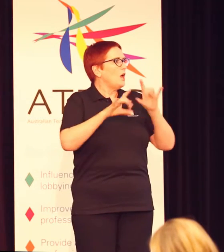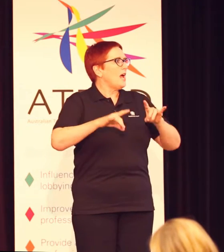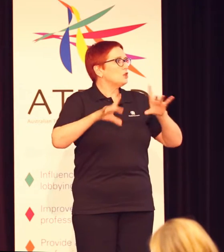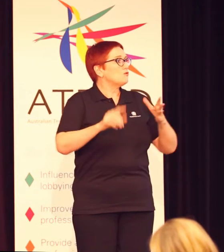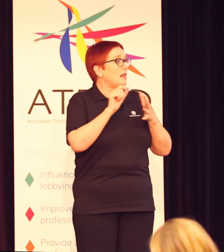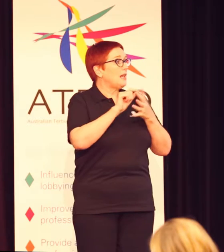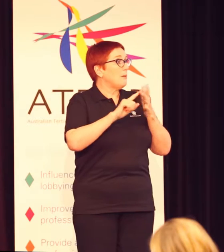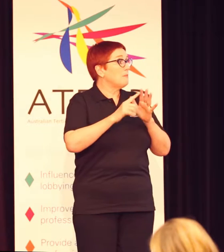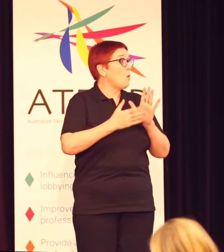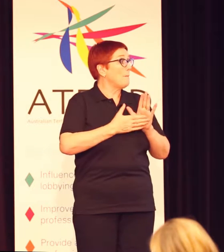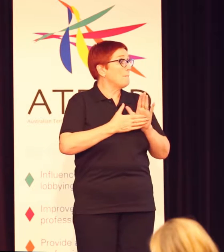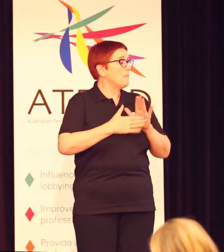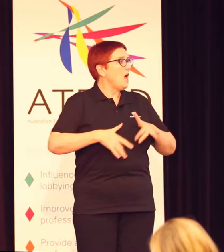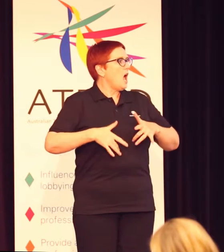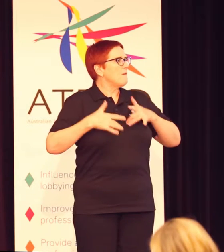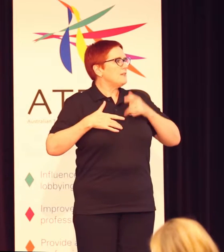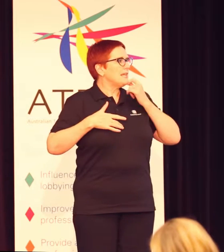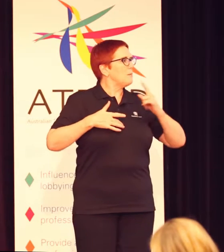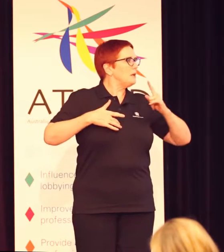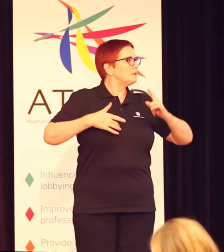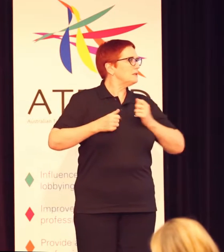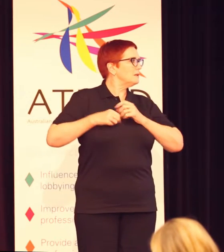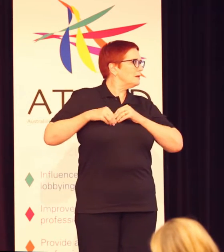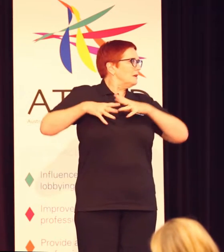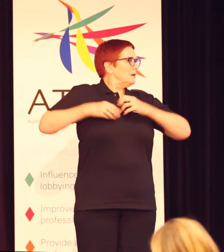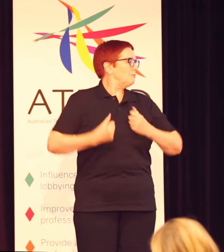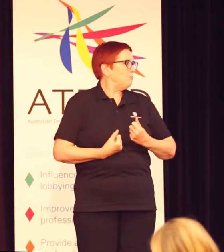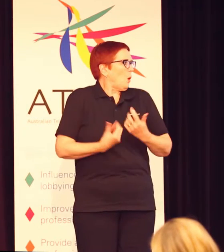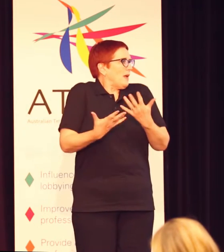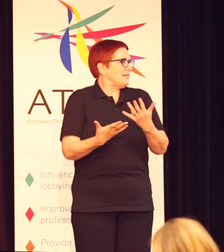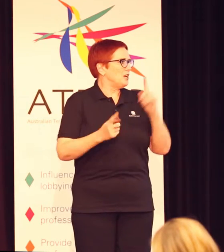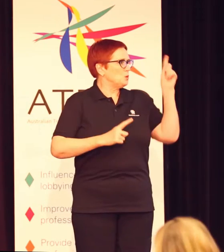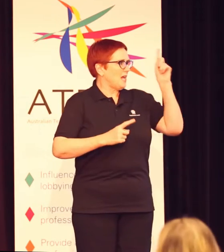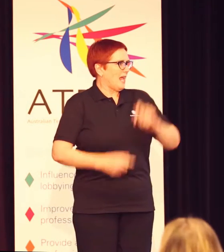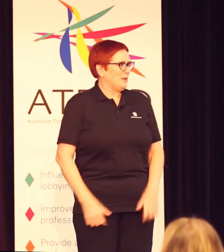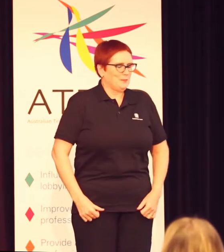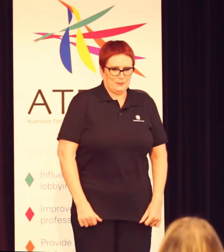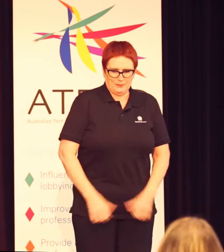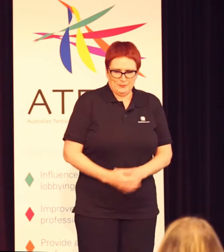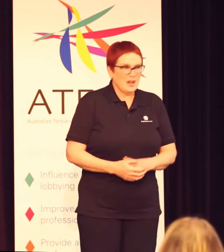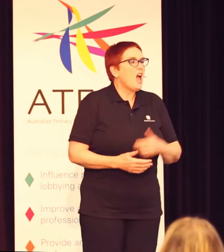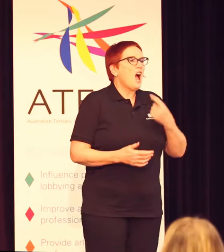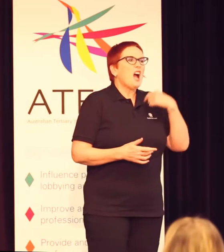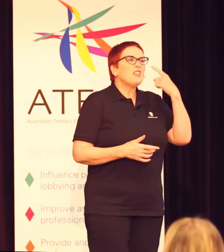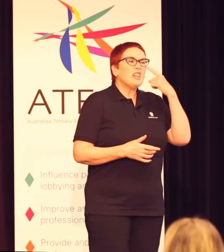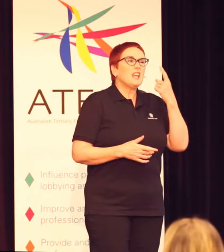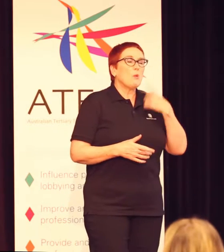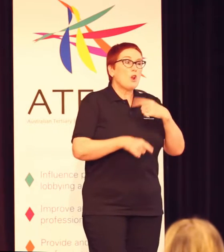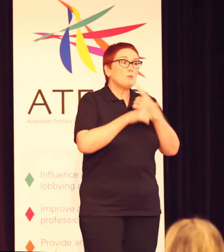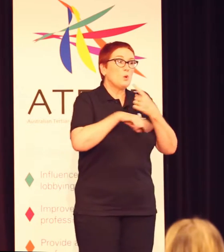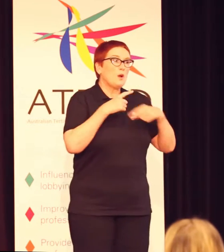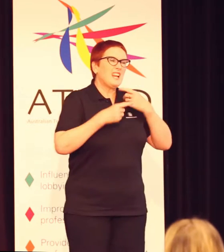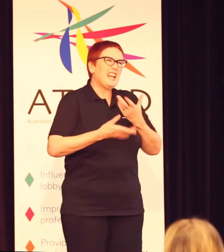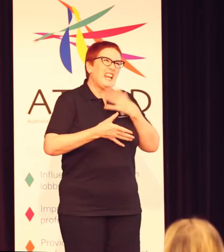poem because I'm feeling a tad bit poetic because what I'm going to show you actually needs some poetry to help